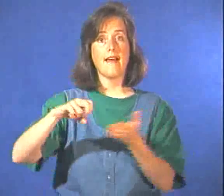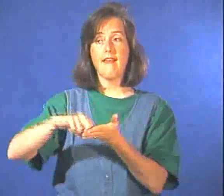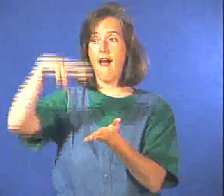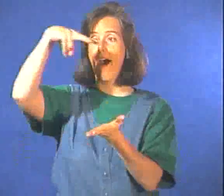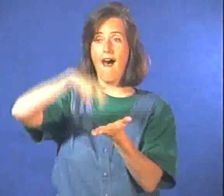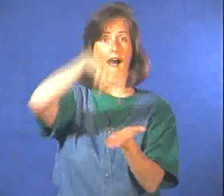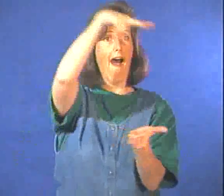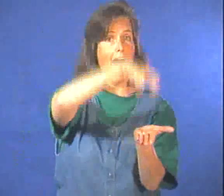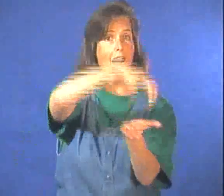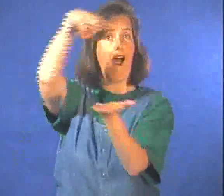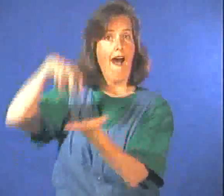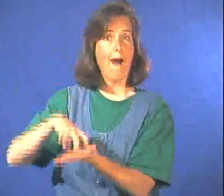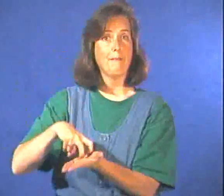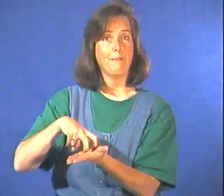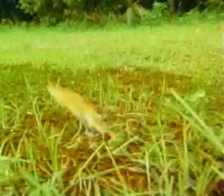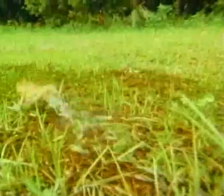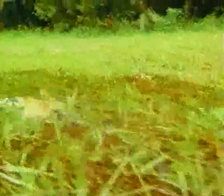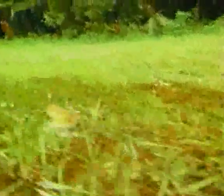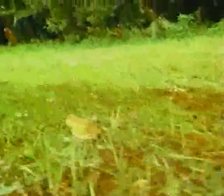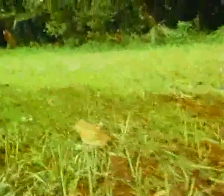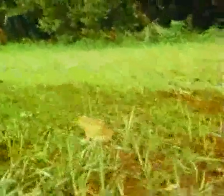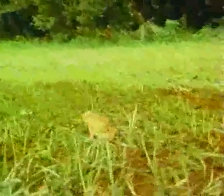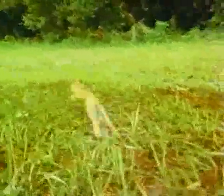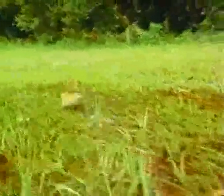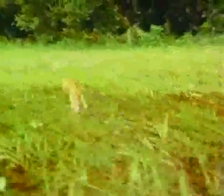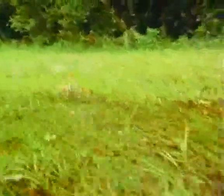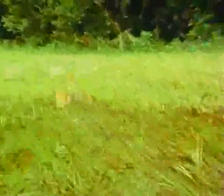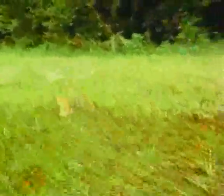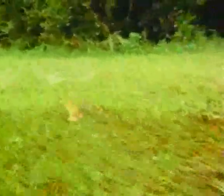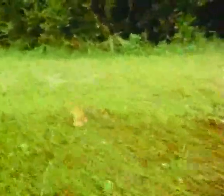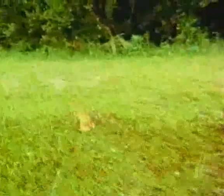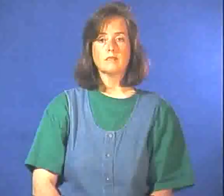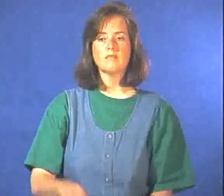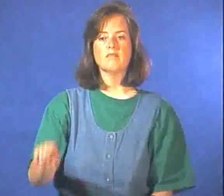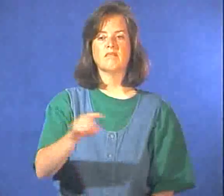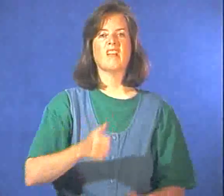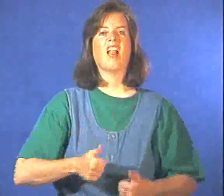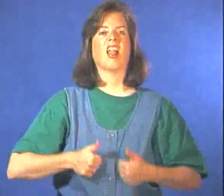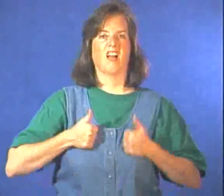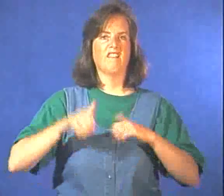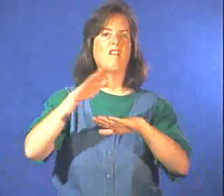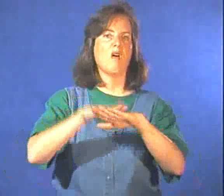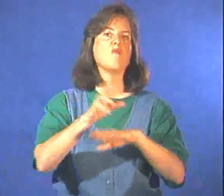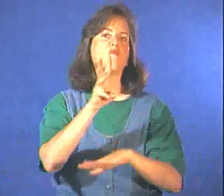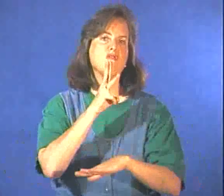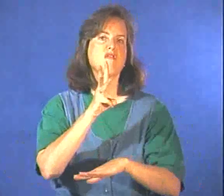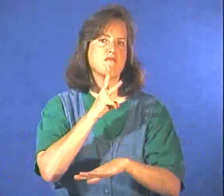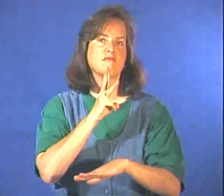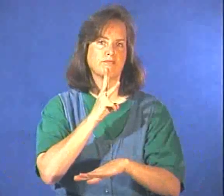They can hop, they live in